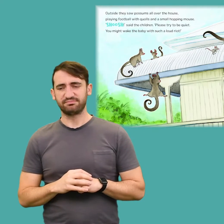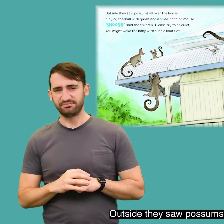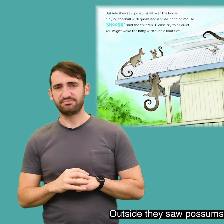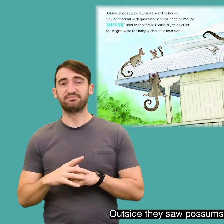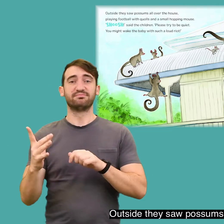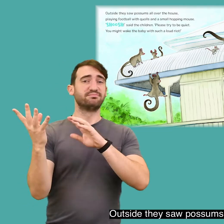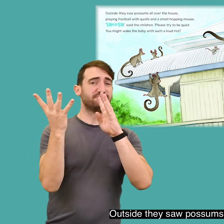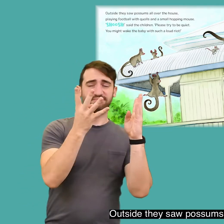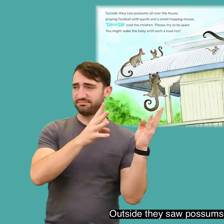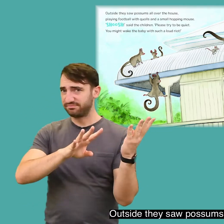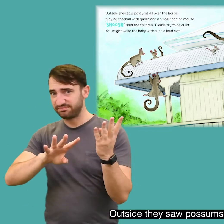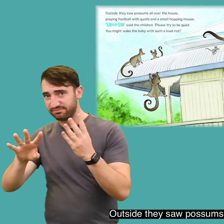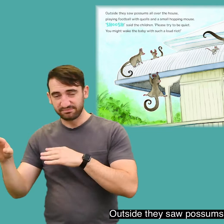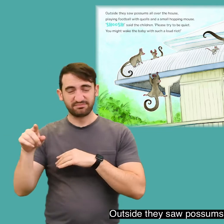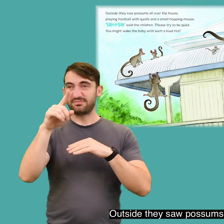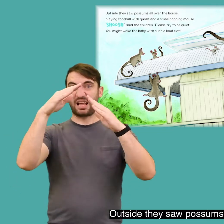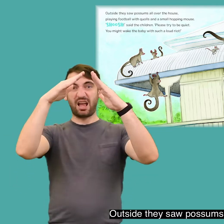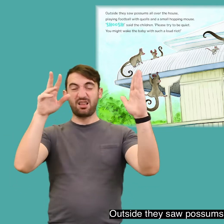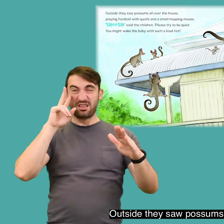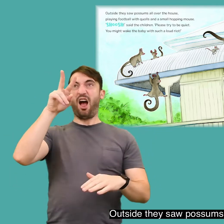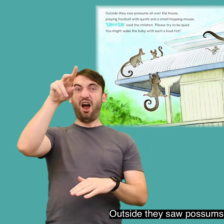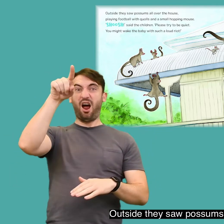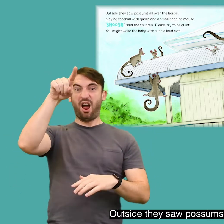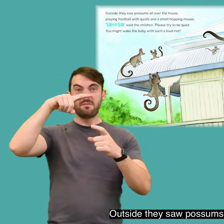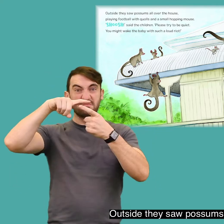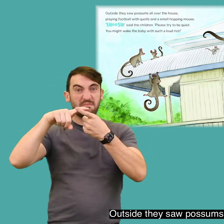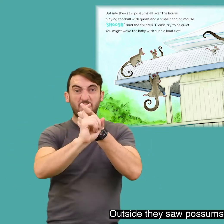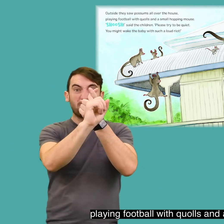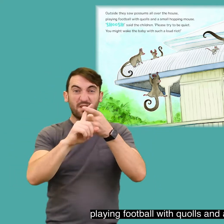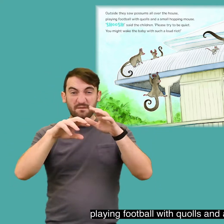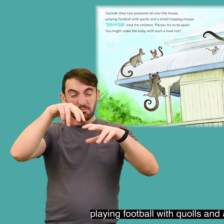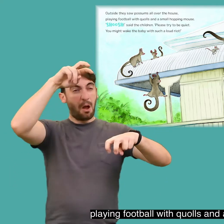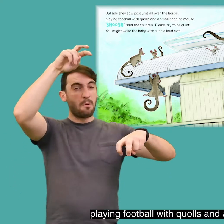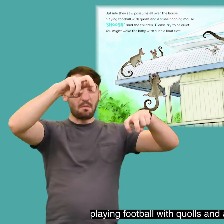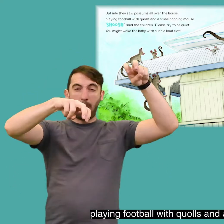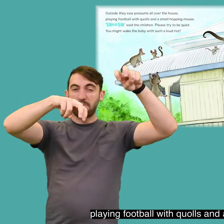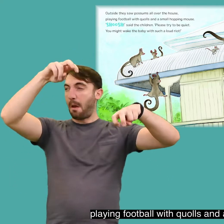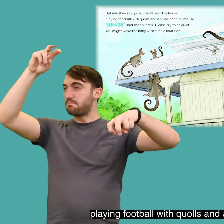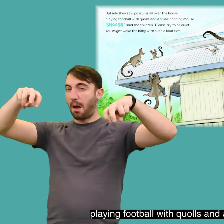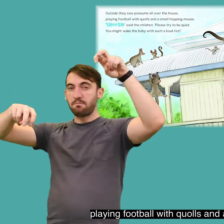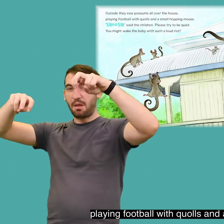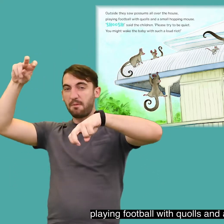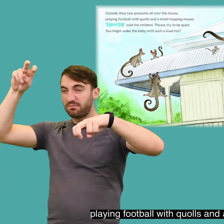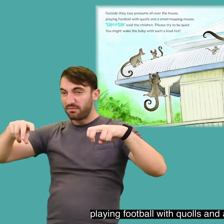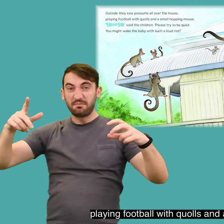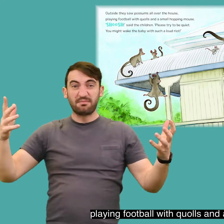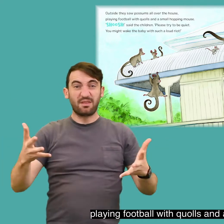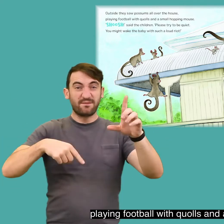Outside they saw possums all over the house playing football with quolls and a small